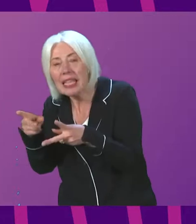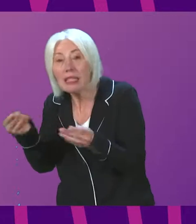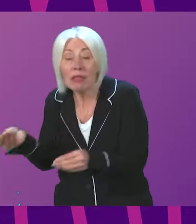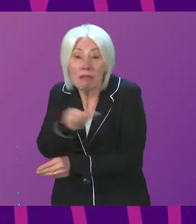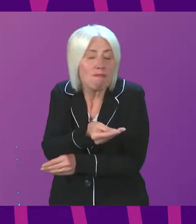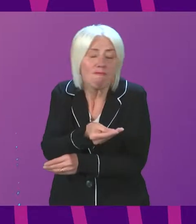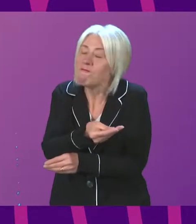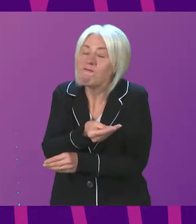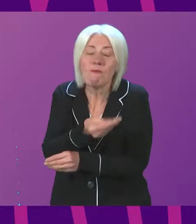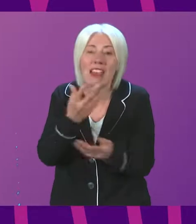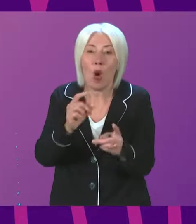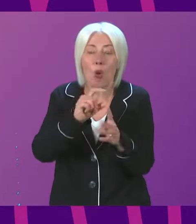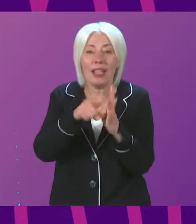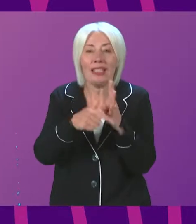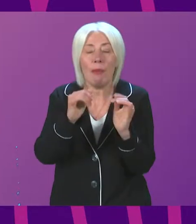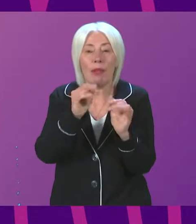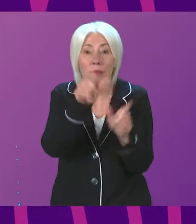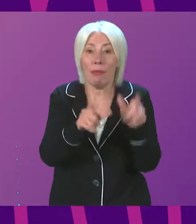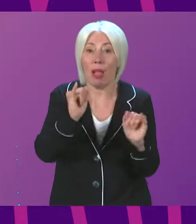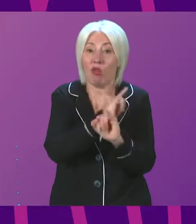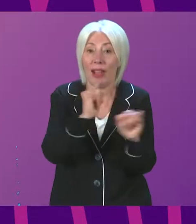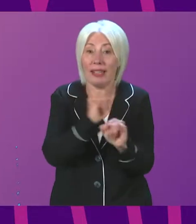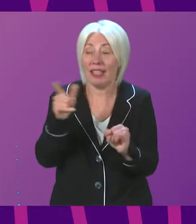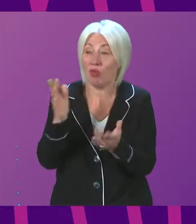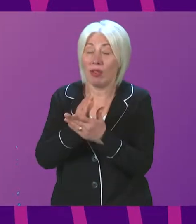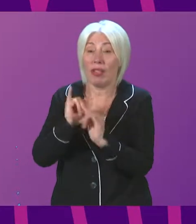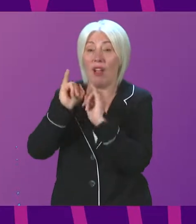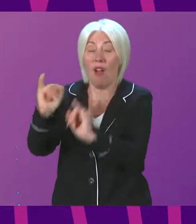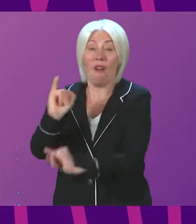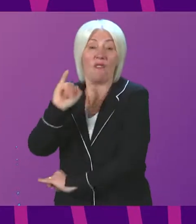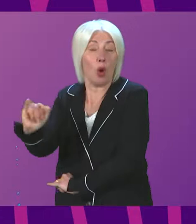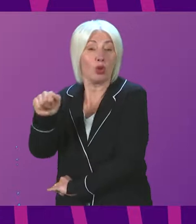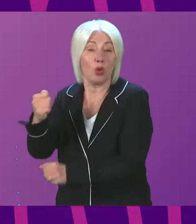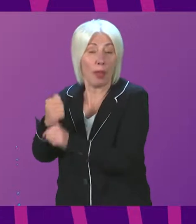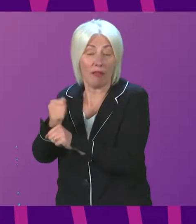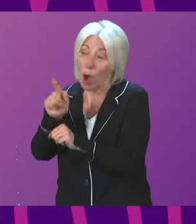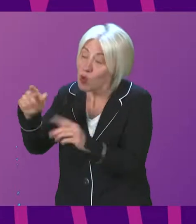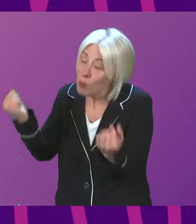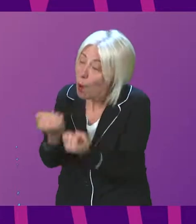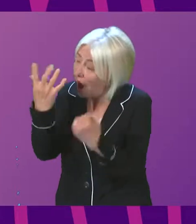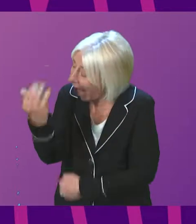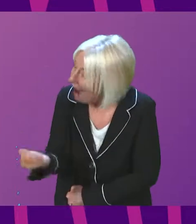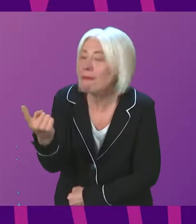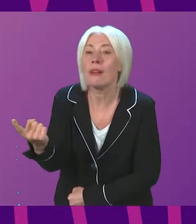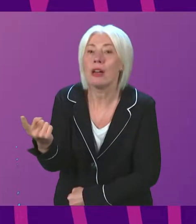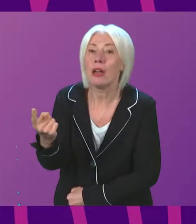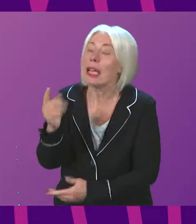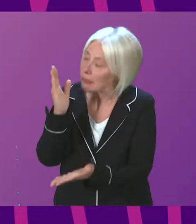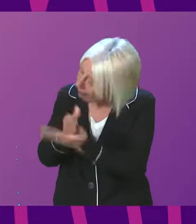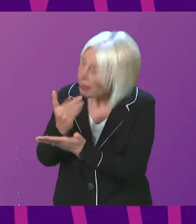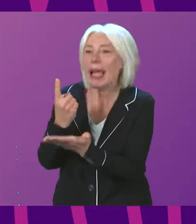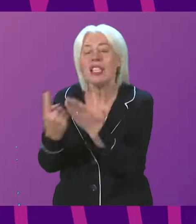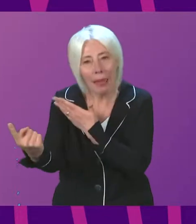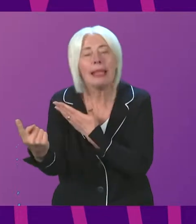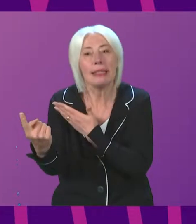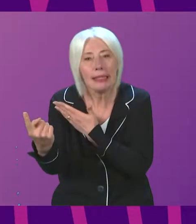for disabled people is entirely the fault of this government. You have the power to do something about it. It is about independence.